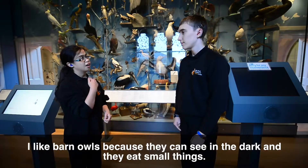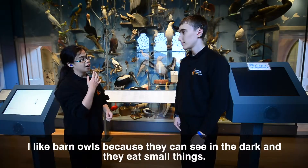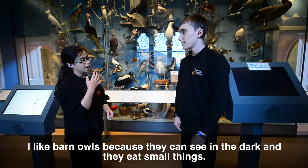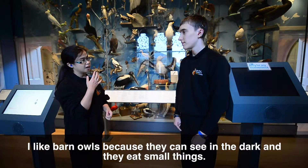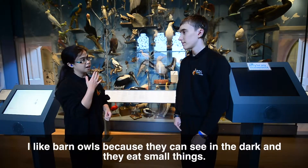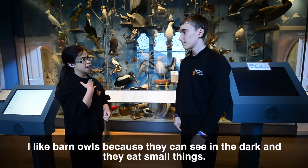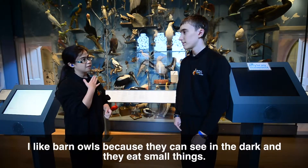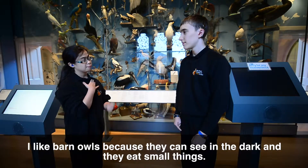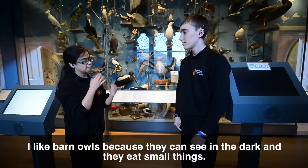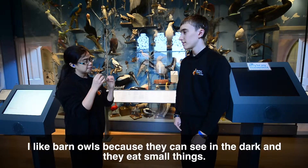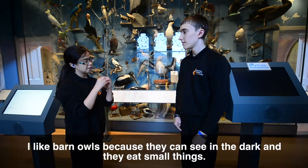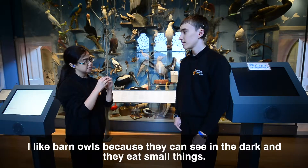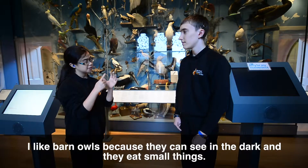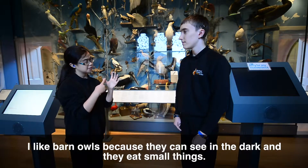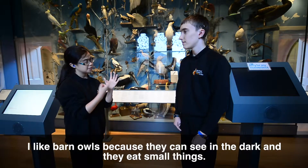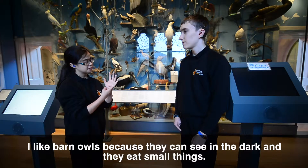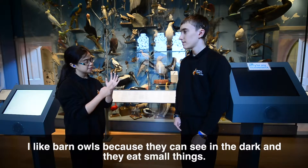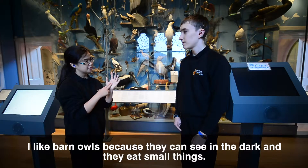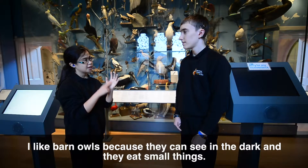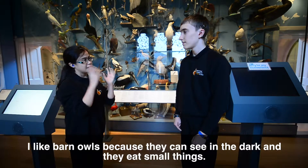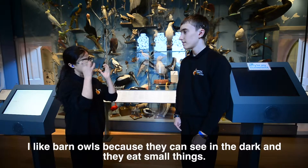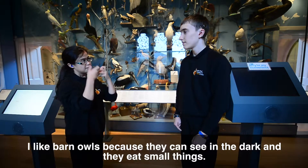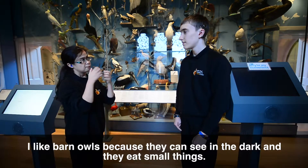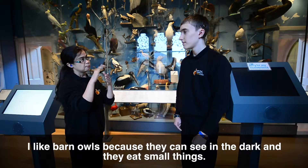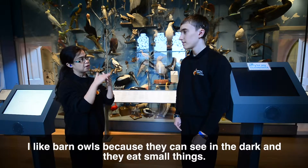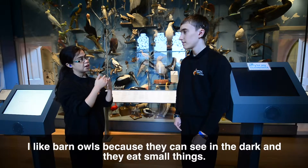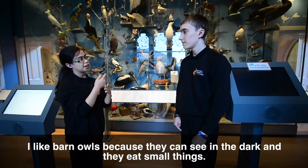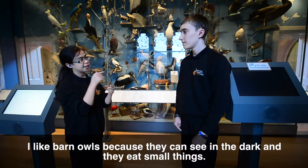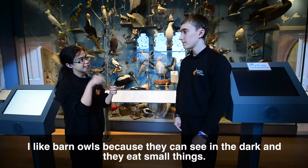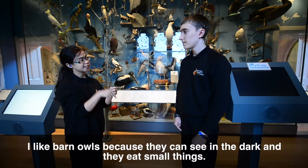I like barn owls because they can see in the dark and they eat small things.